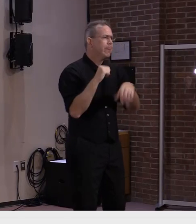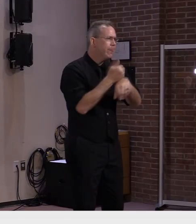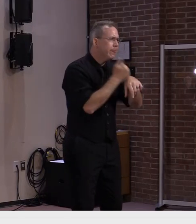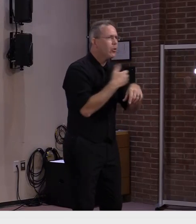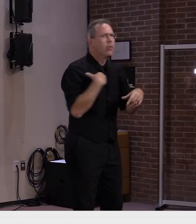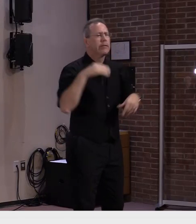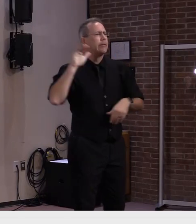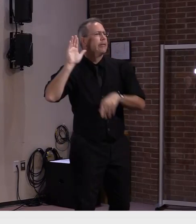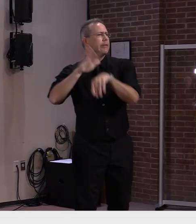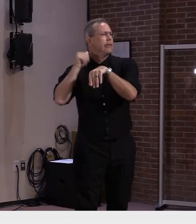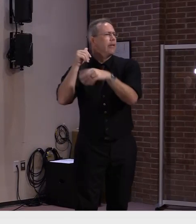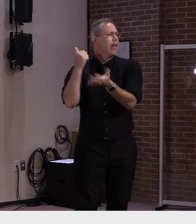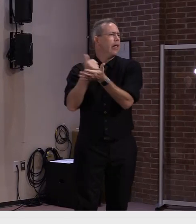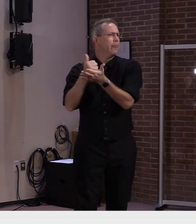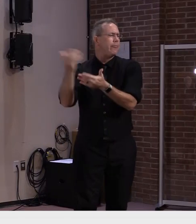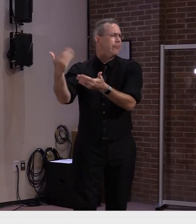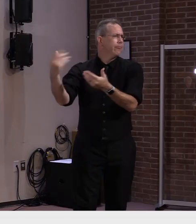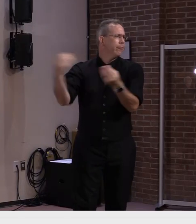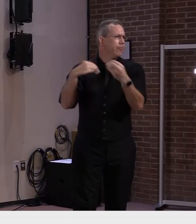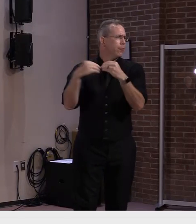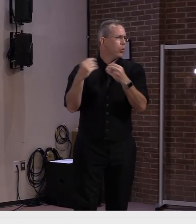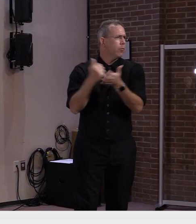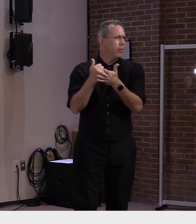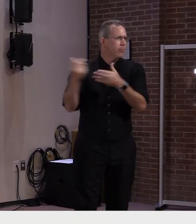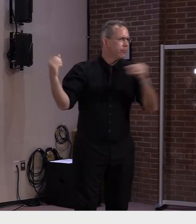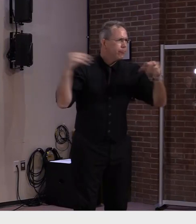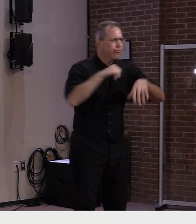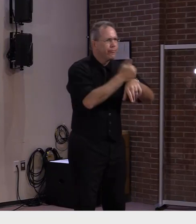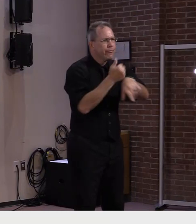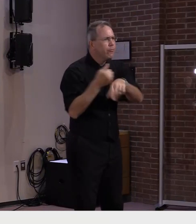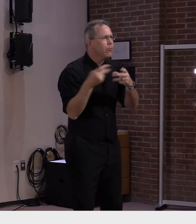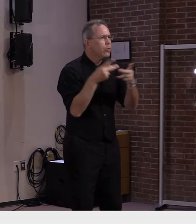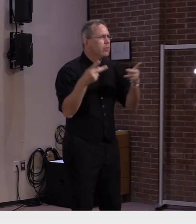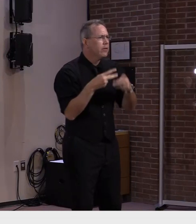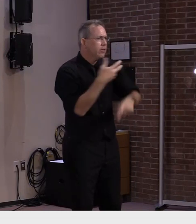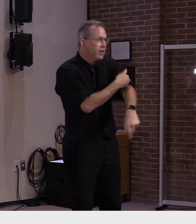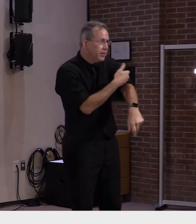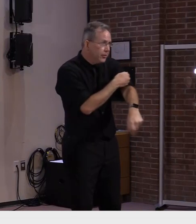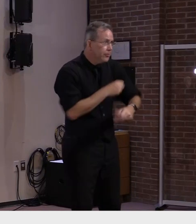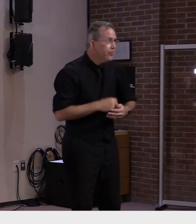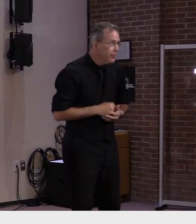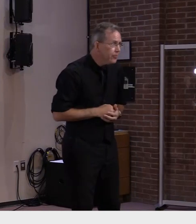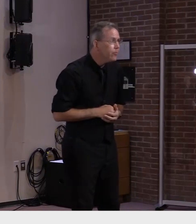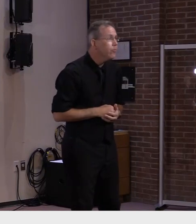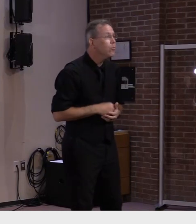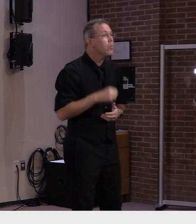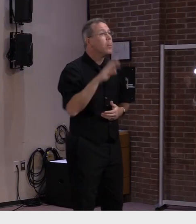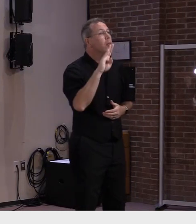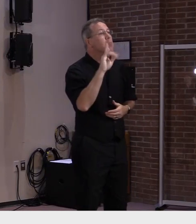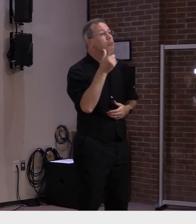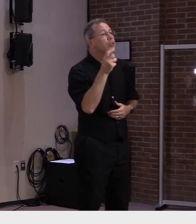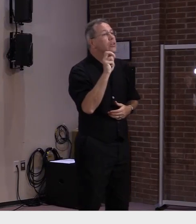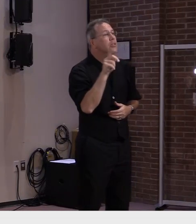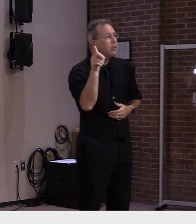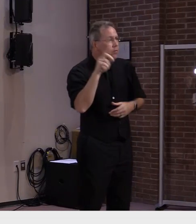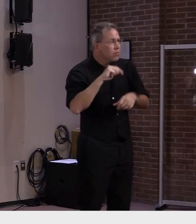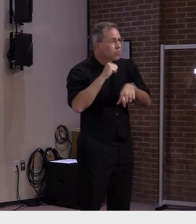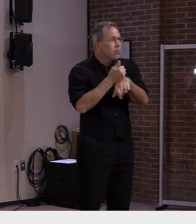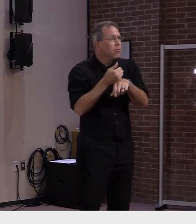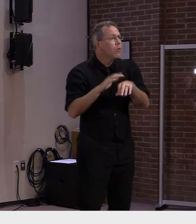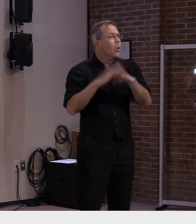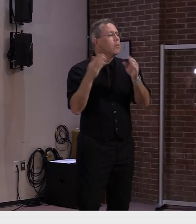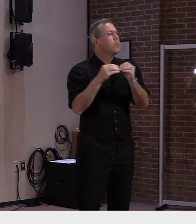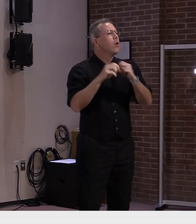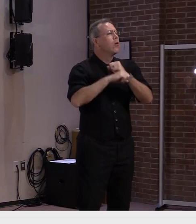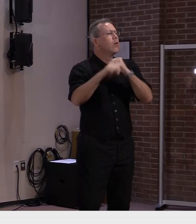adding hours to the pine street testing center in burlington and opening a new testing location in the burlington district office